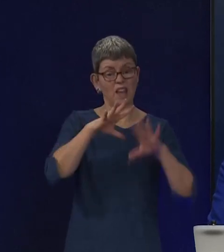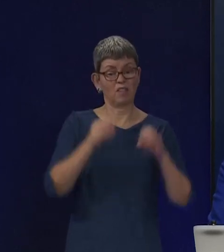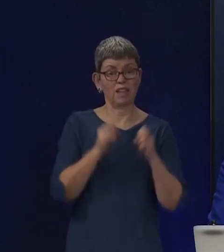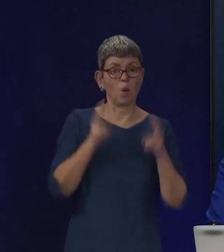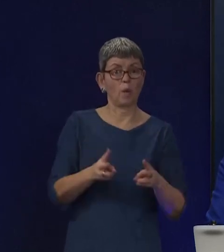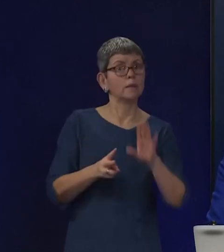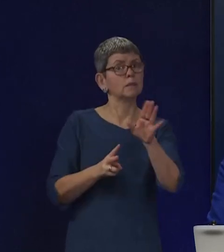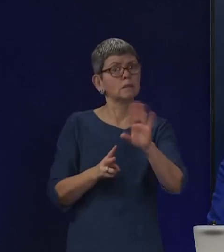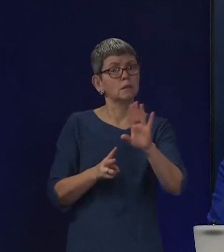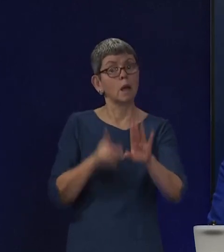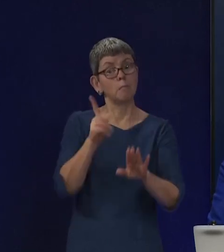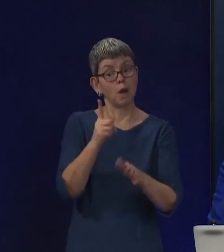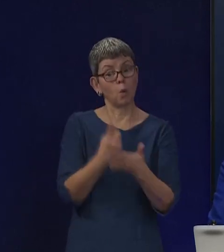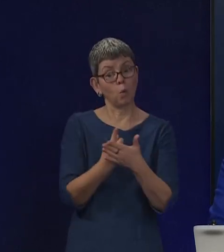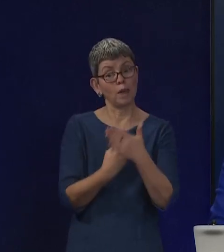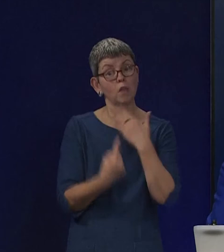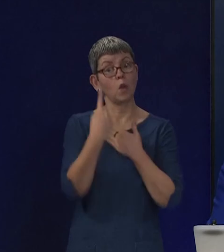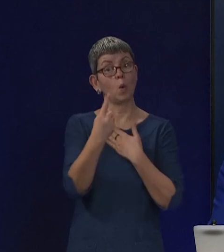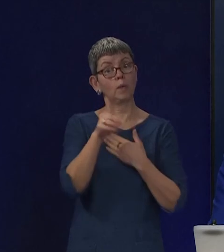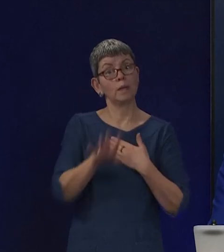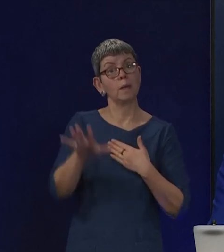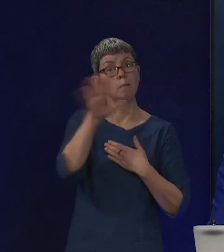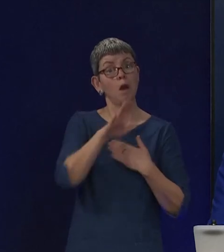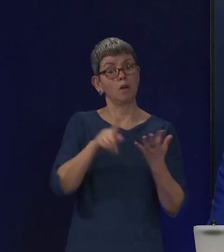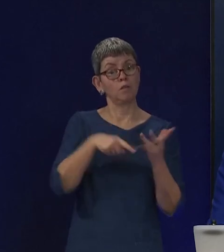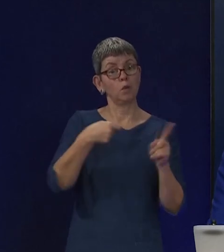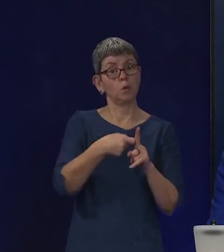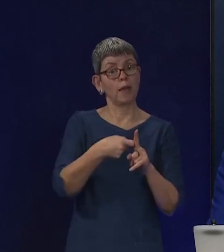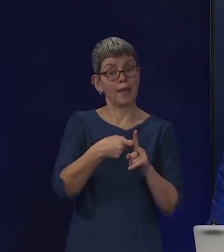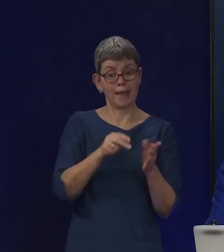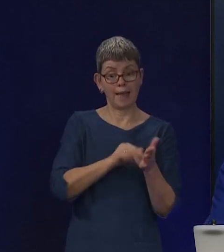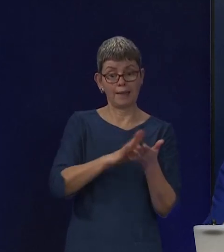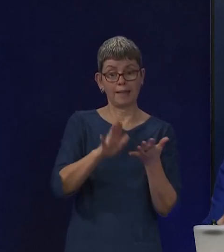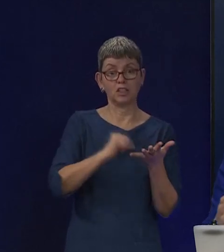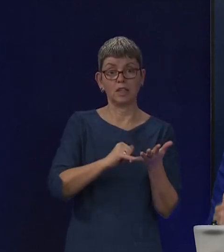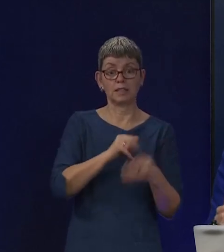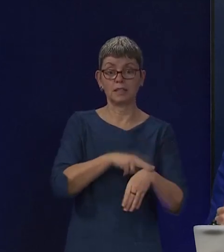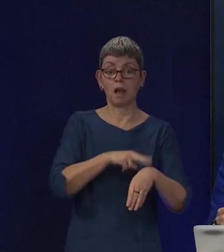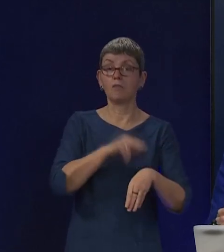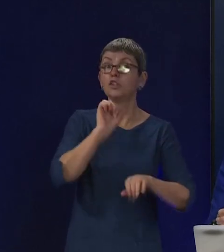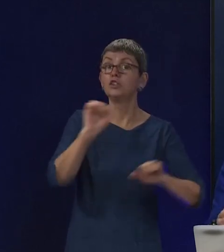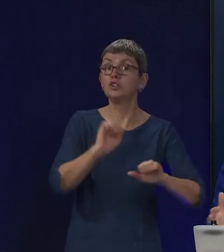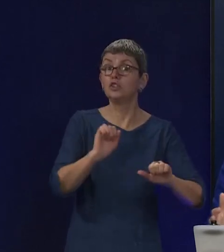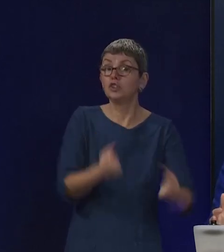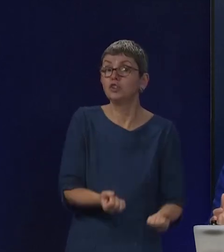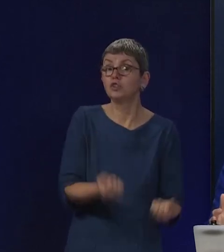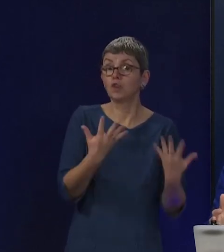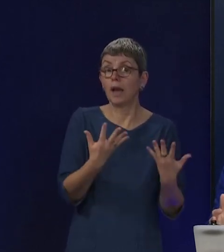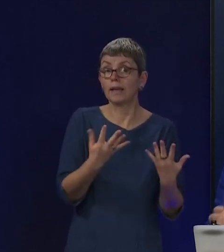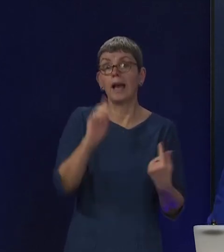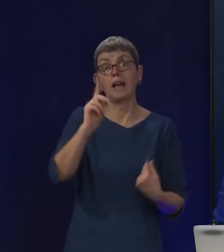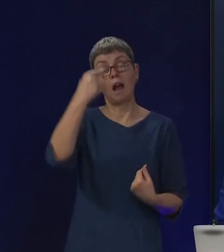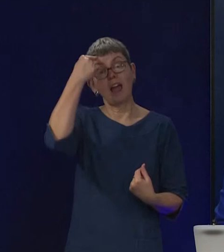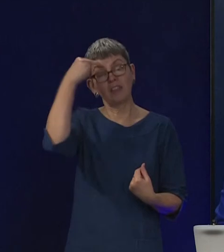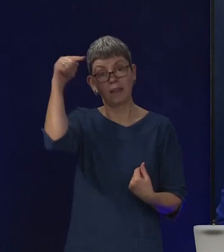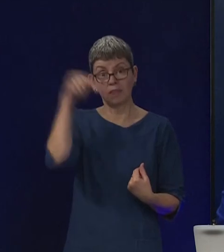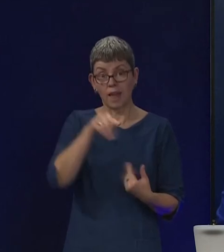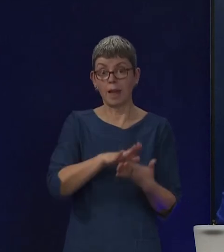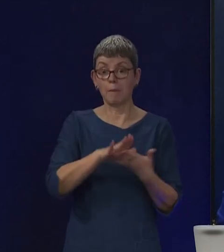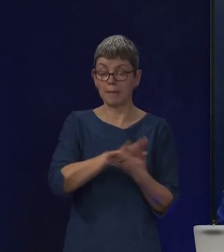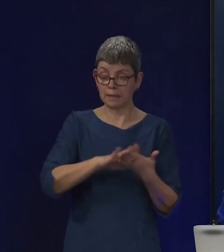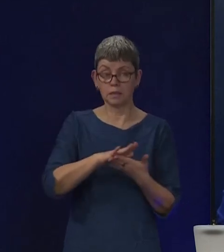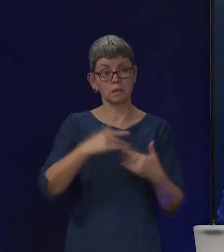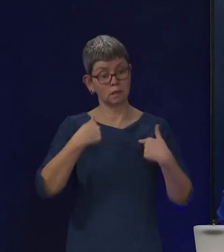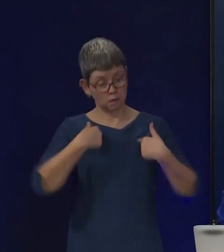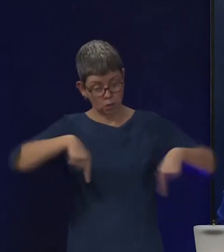the only part of the UK that hasn't seen NHS workers going in strike, which I think is an indication of the fact, A, that we do